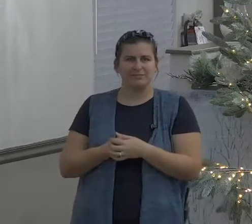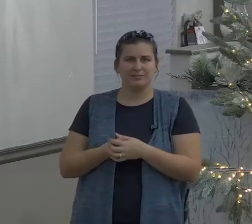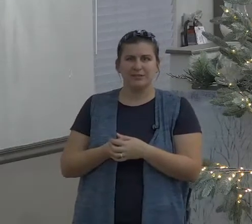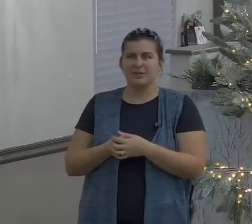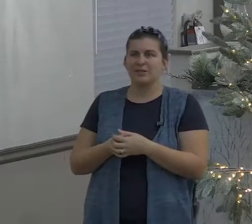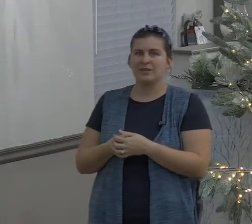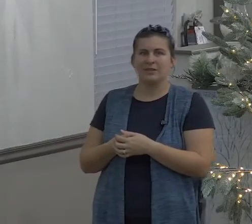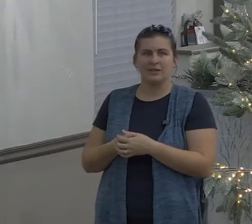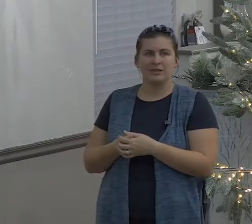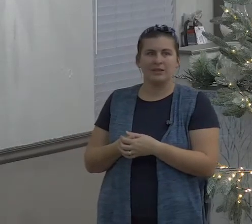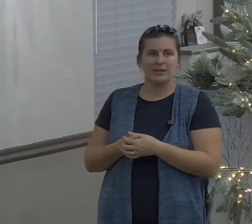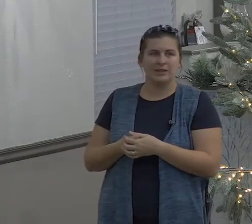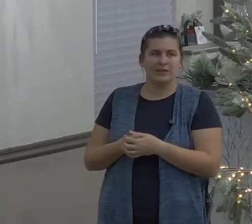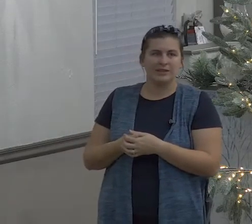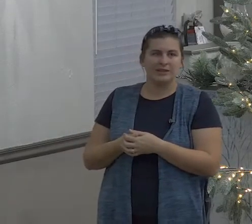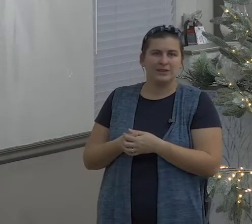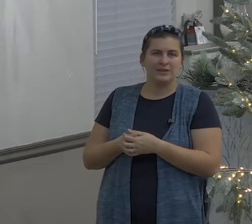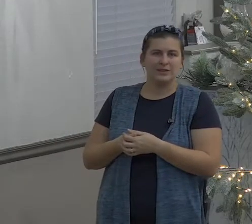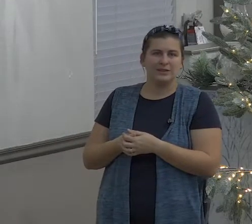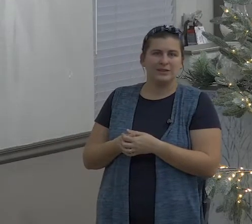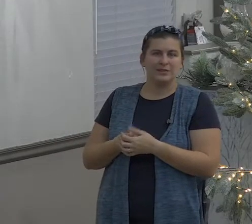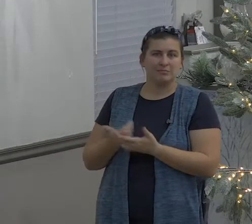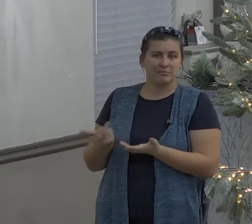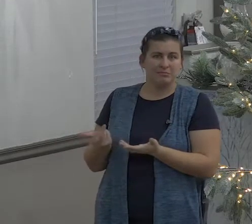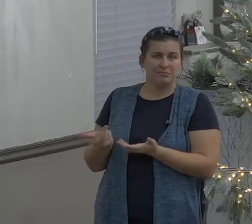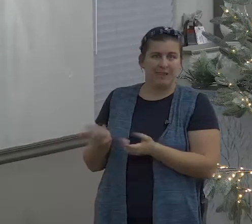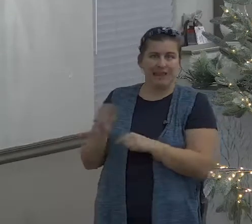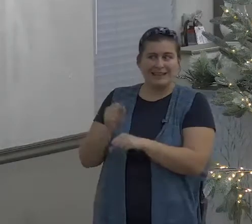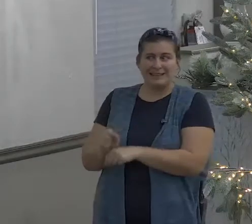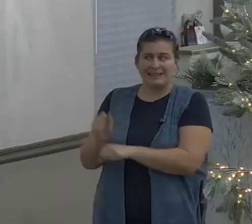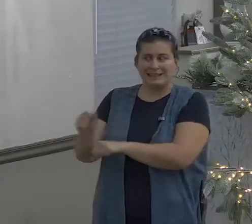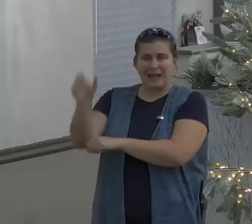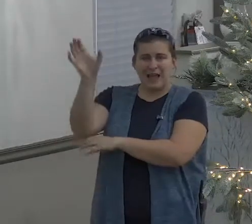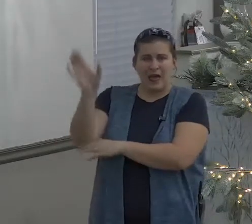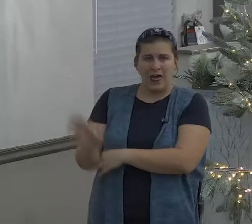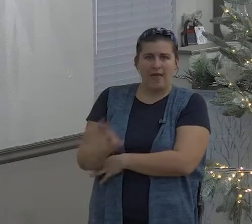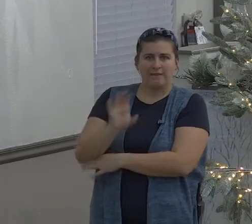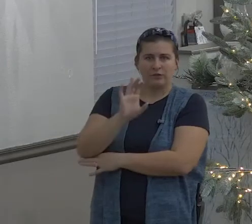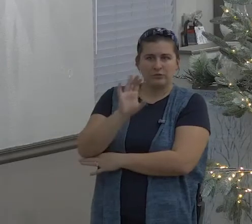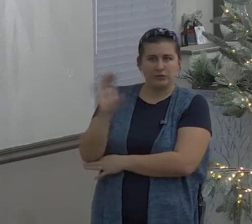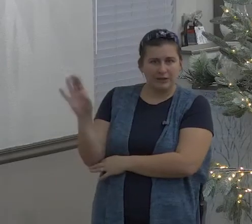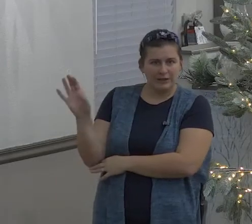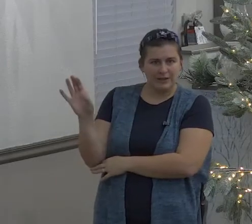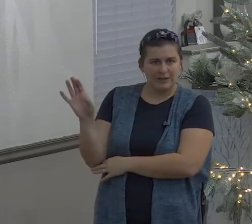for we are bought with a price what is that price